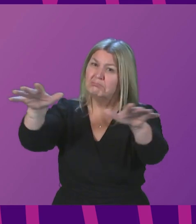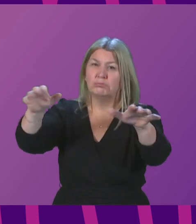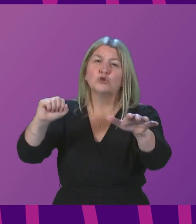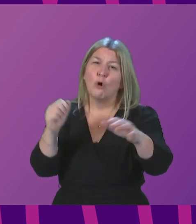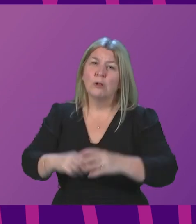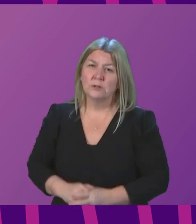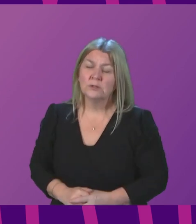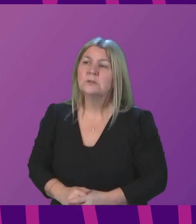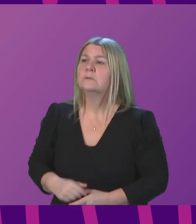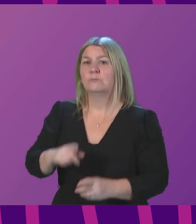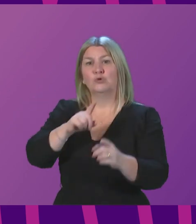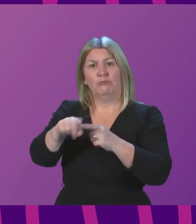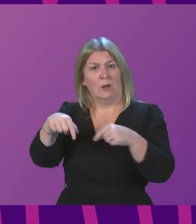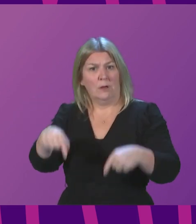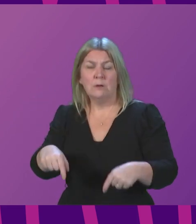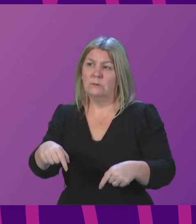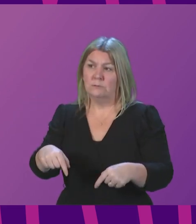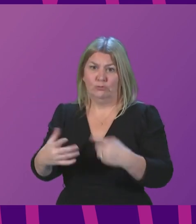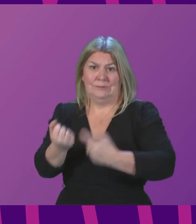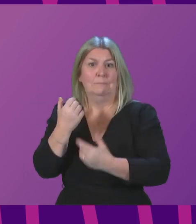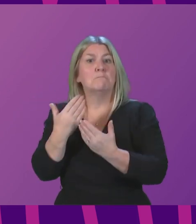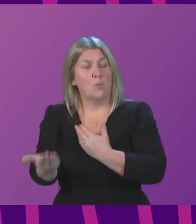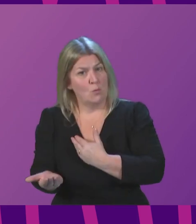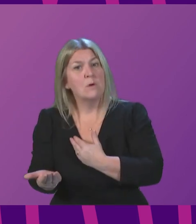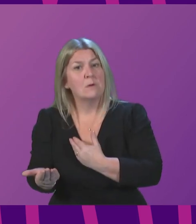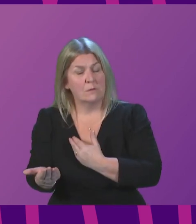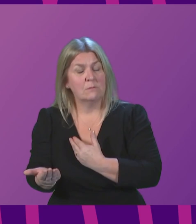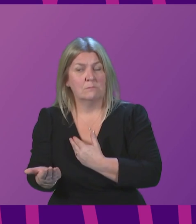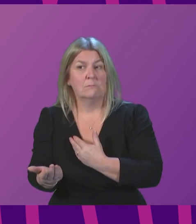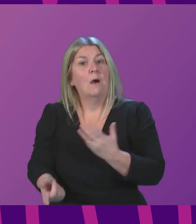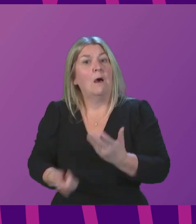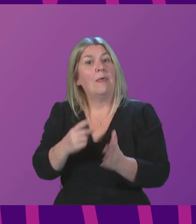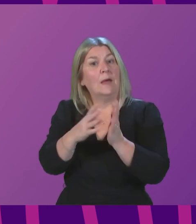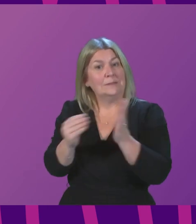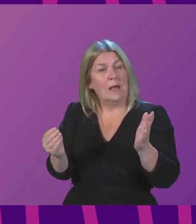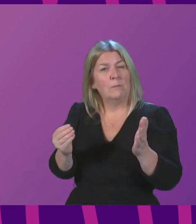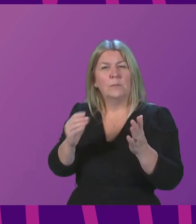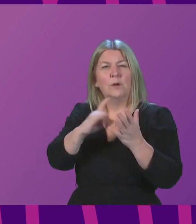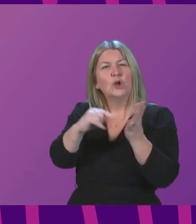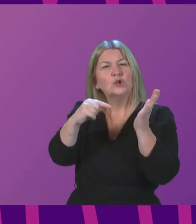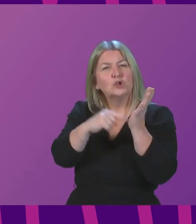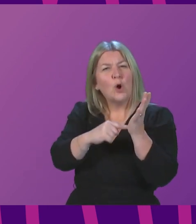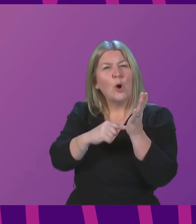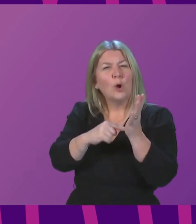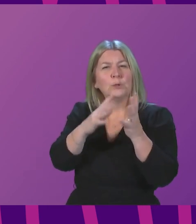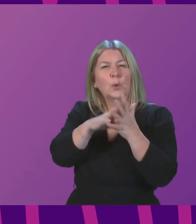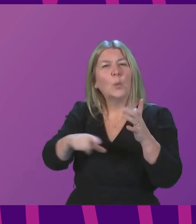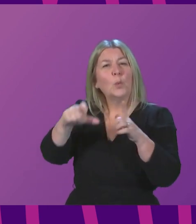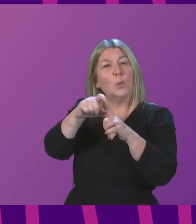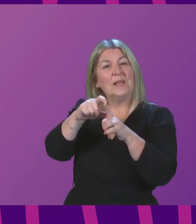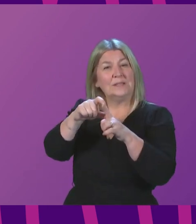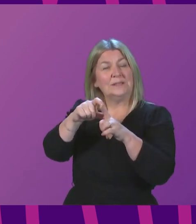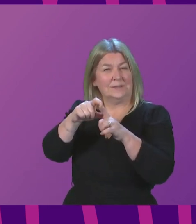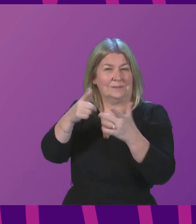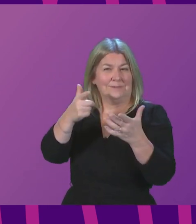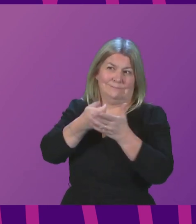the Government is doing to seek to achieve that right now. I will give one other example, which is the Scotland Leasing Round, which recently closed,